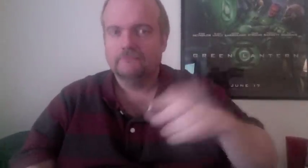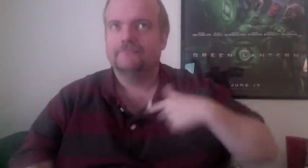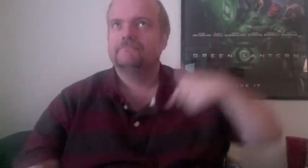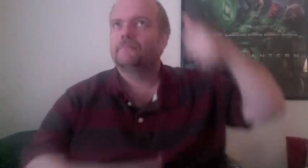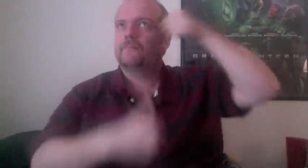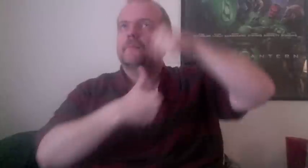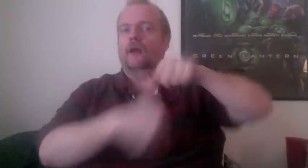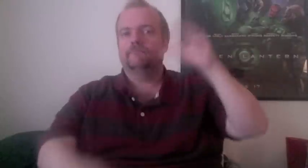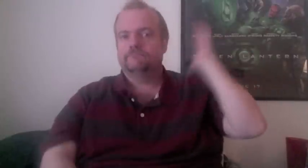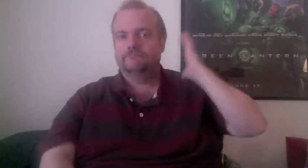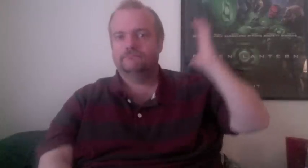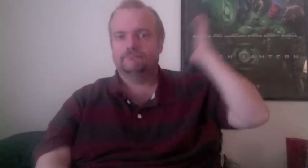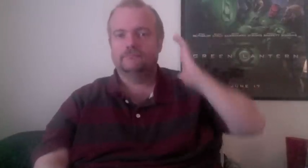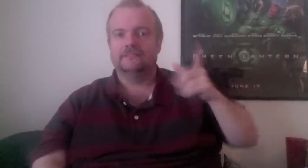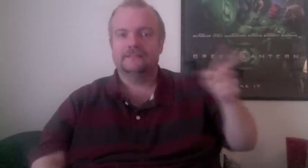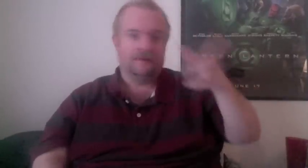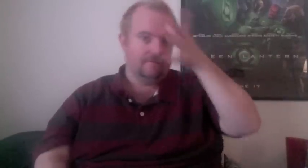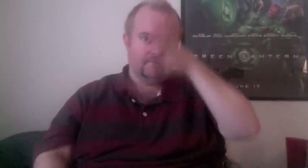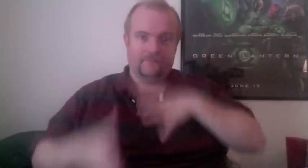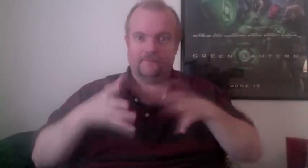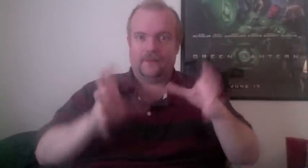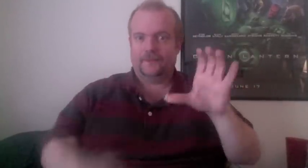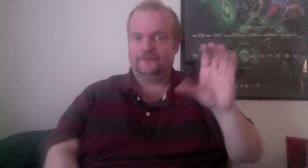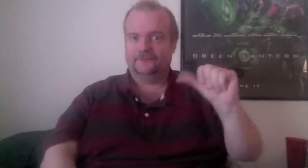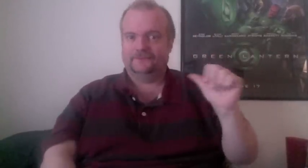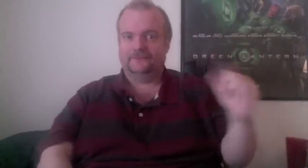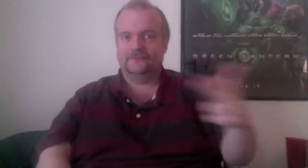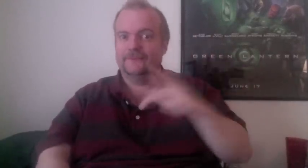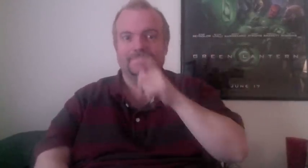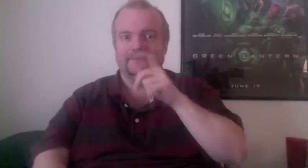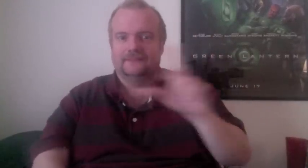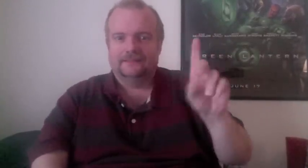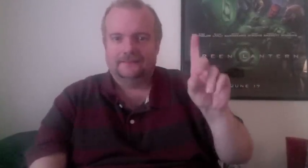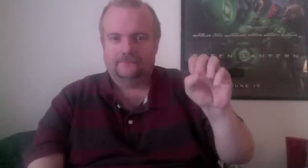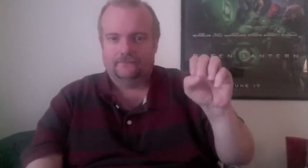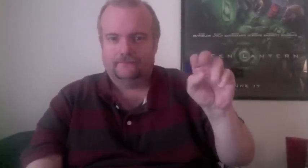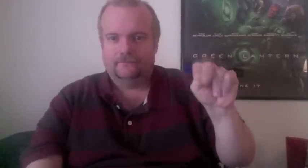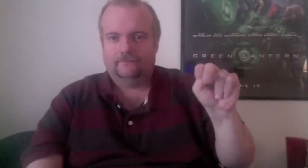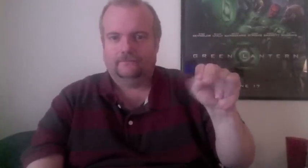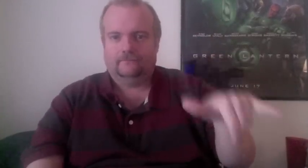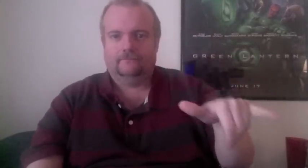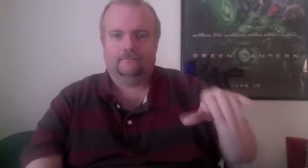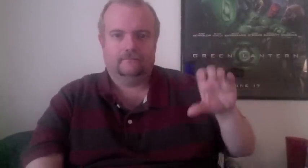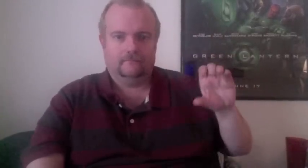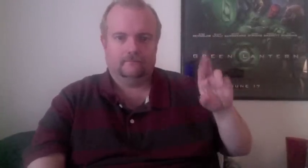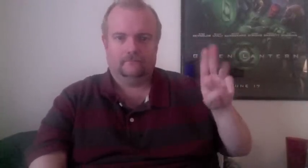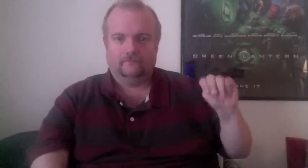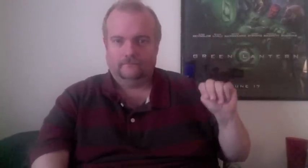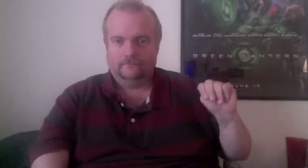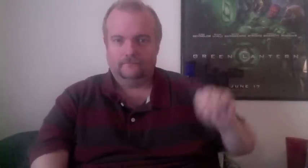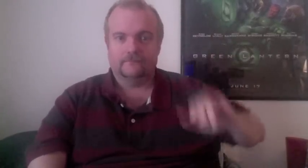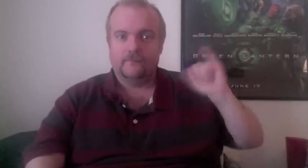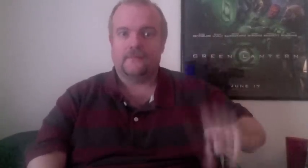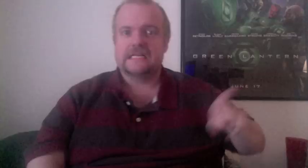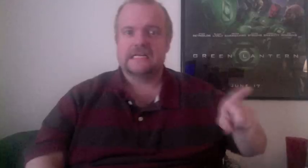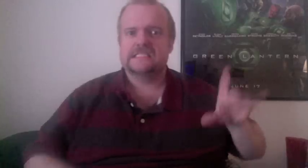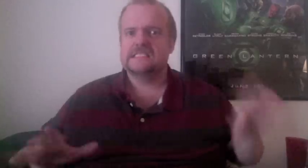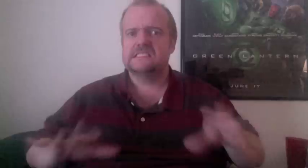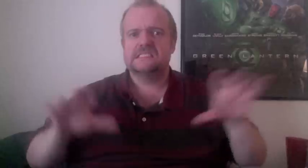We tried to go to the graveyard on moonlit nights. It seems like the activity at the graveyard is higher when the moon